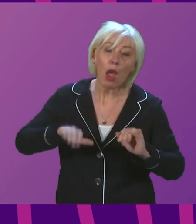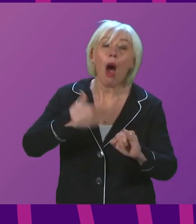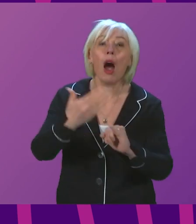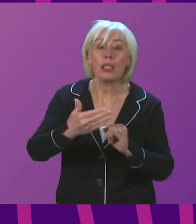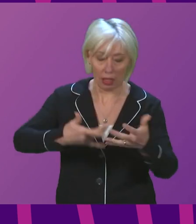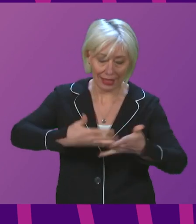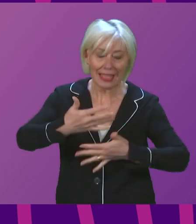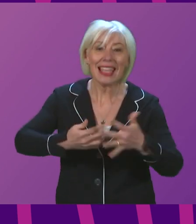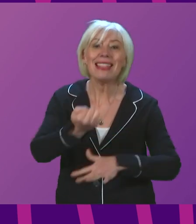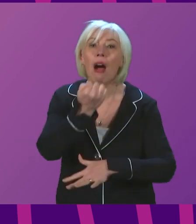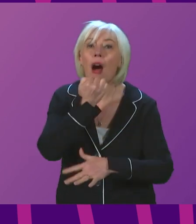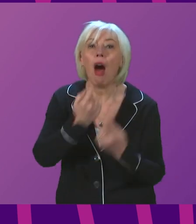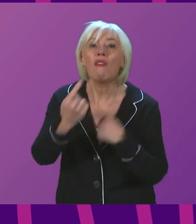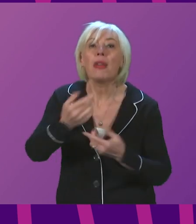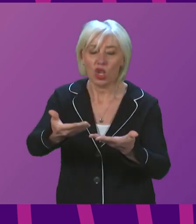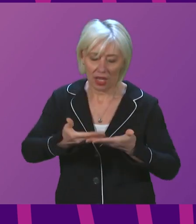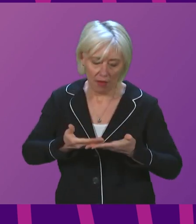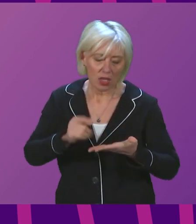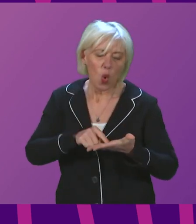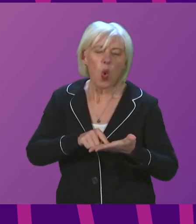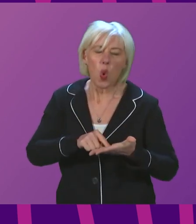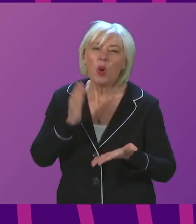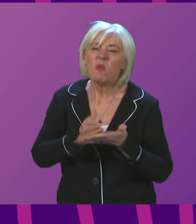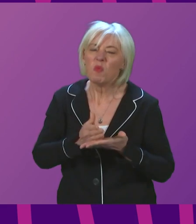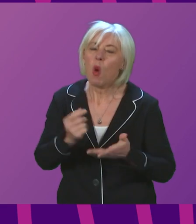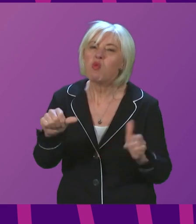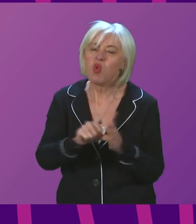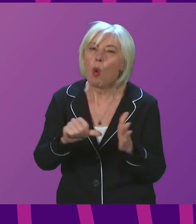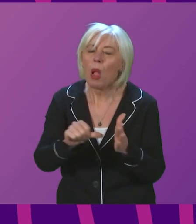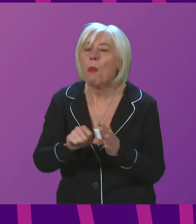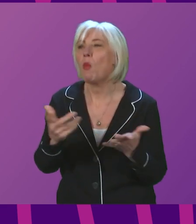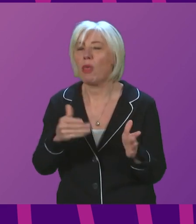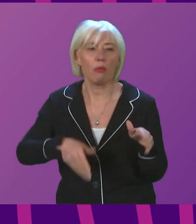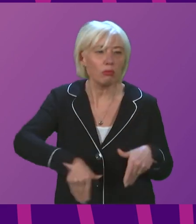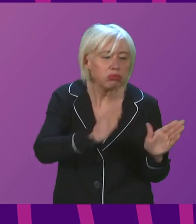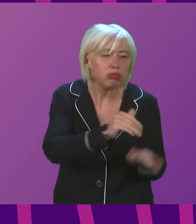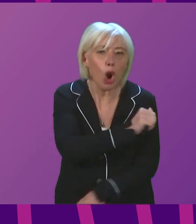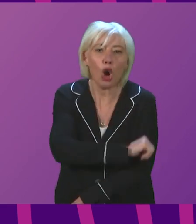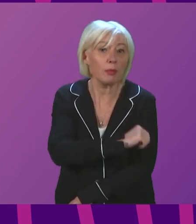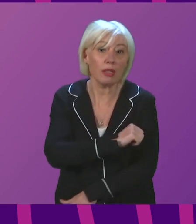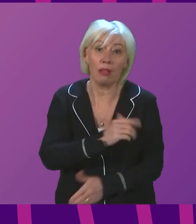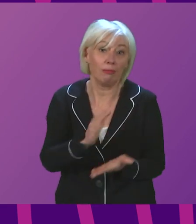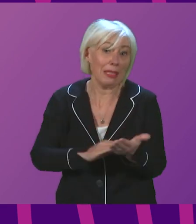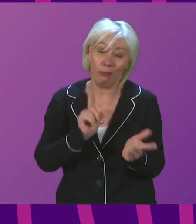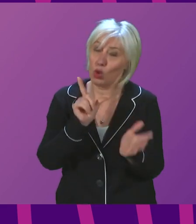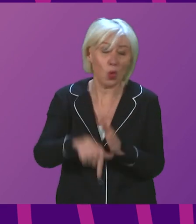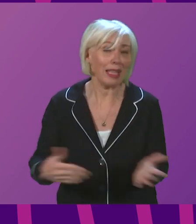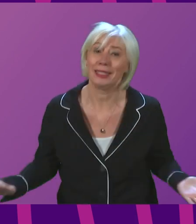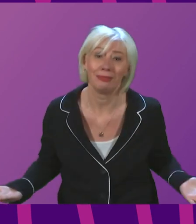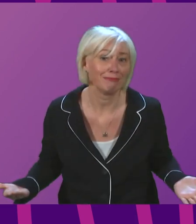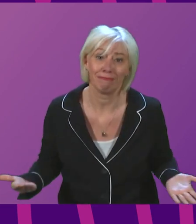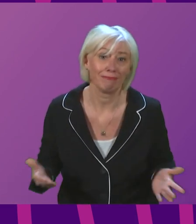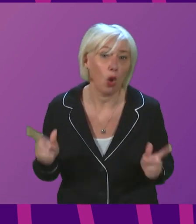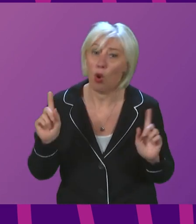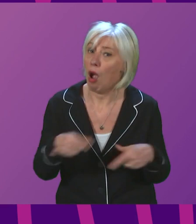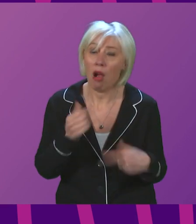tells us conclusively that we have a problem, for example, with hospital admissions, it will already be too late to act to